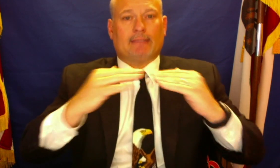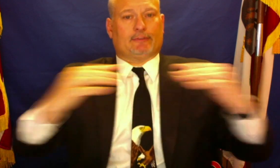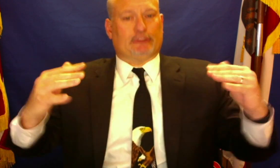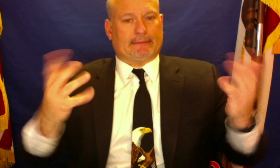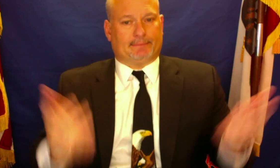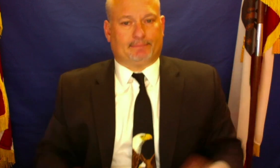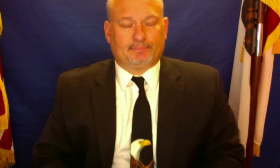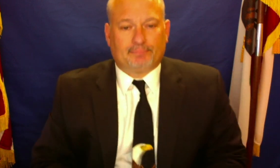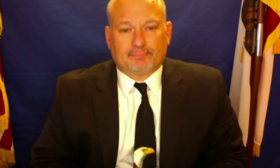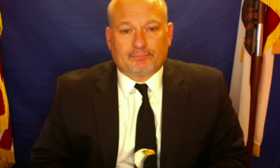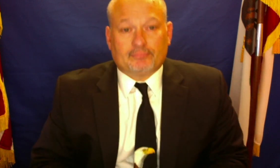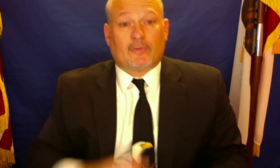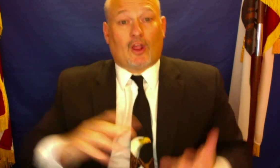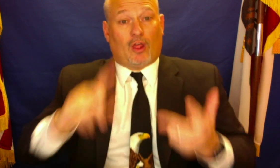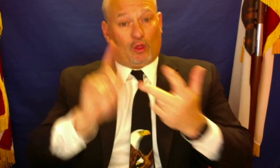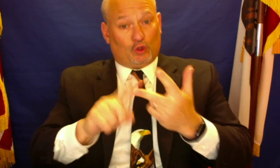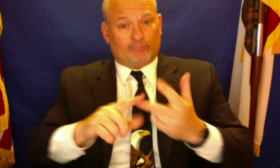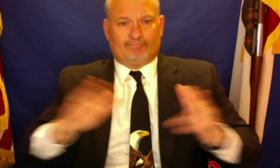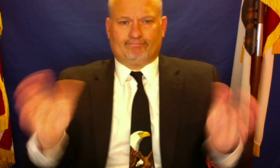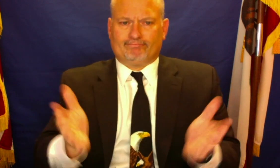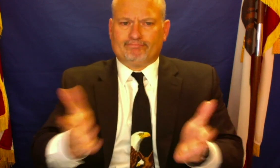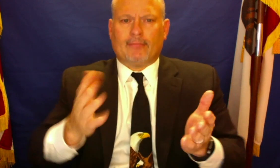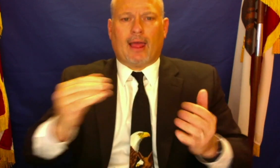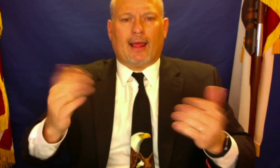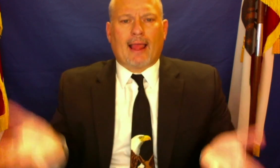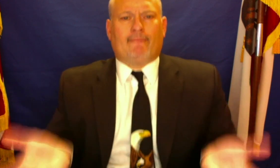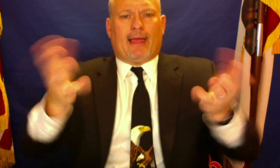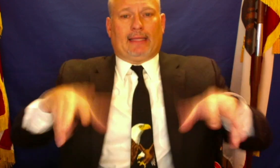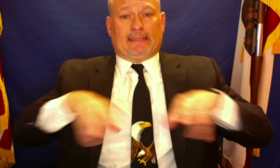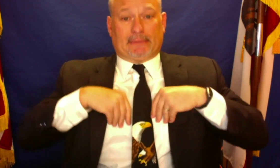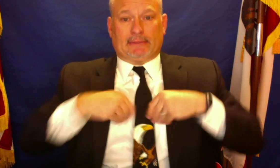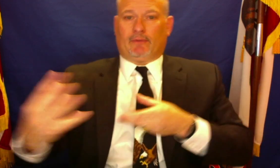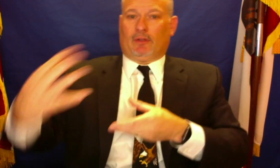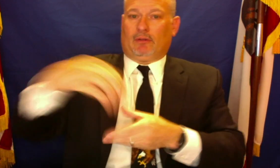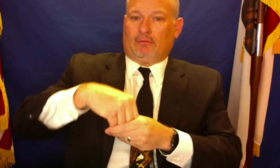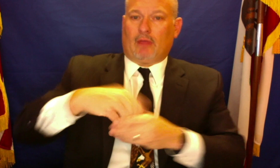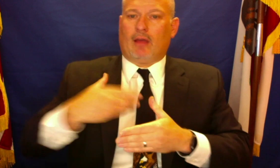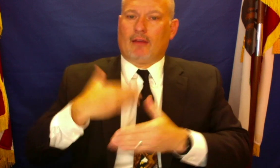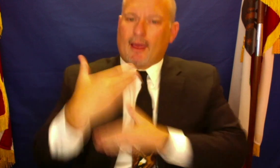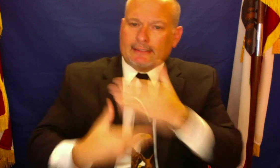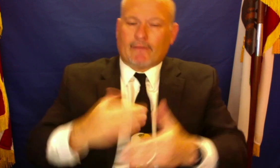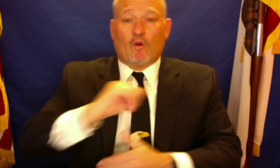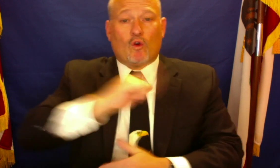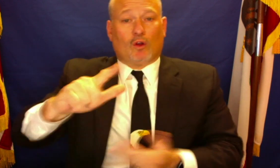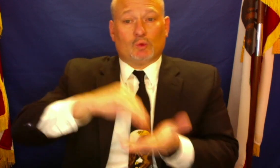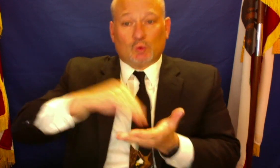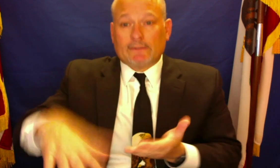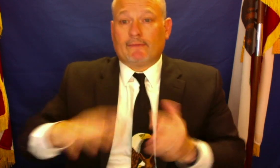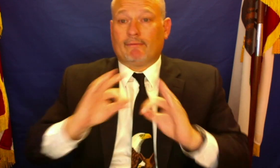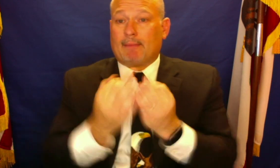equality, democracy, equity, unity, and diversity. We are committed to promoting and elevating acceptance, inclusiveness,